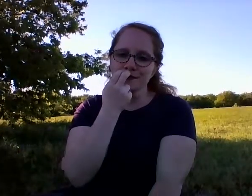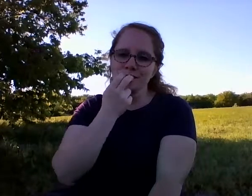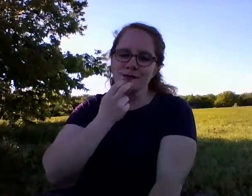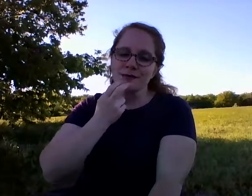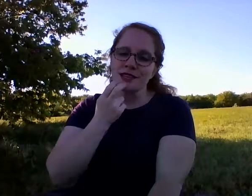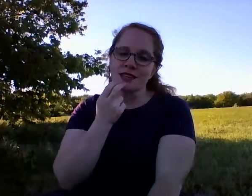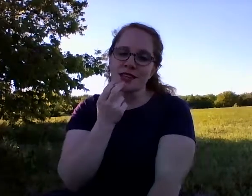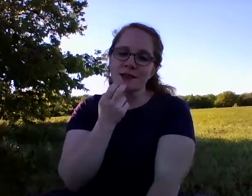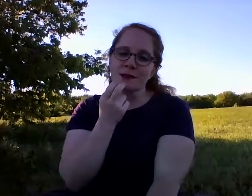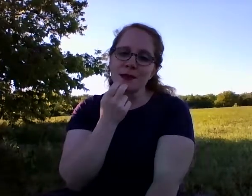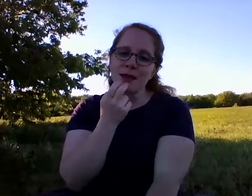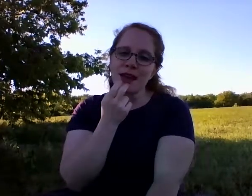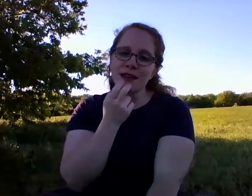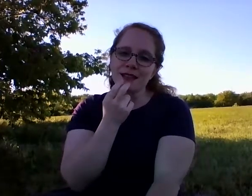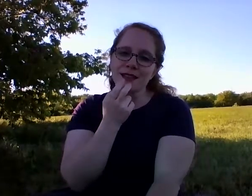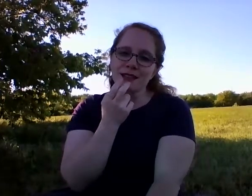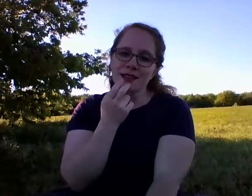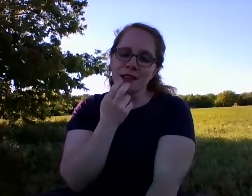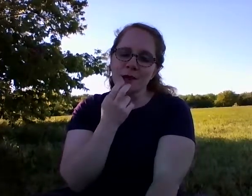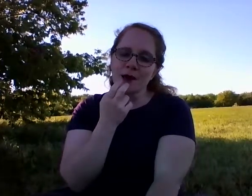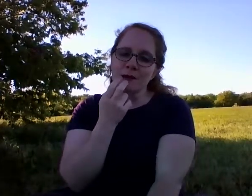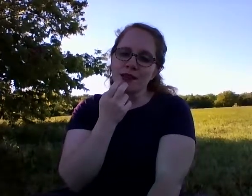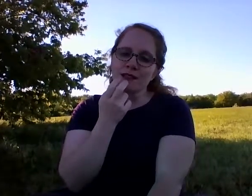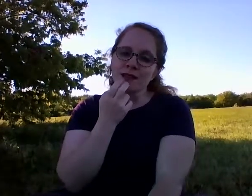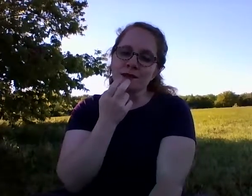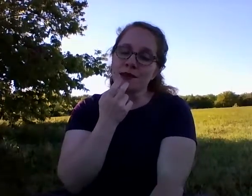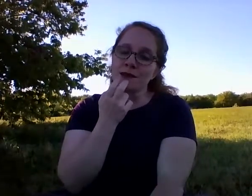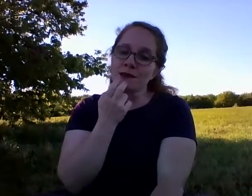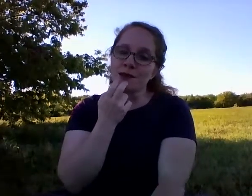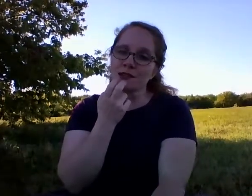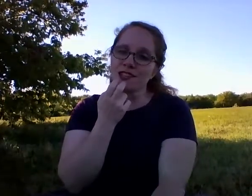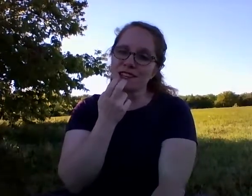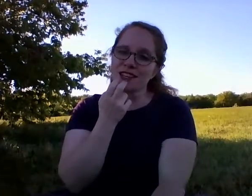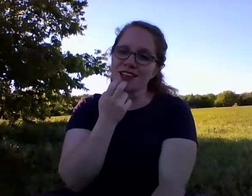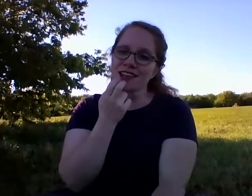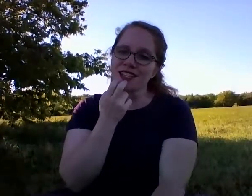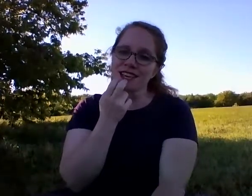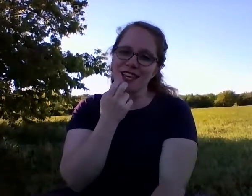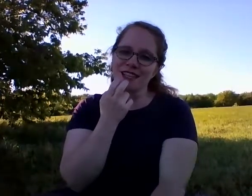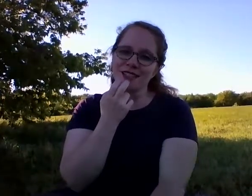Loving my past while placing my future in God's hands.